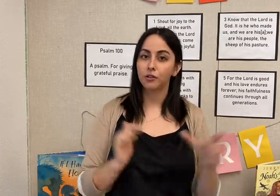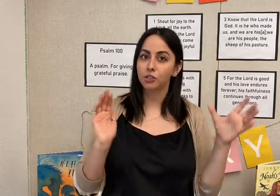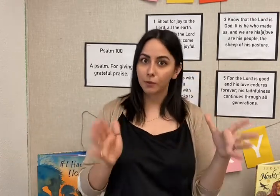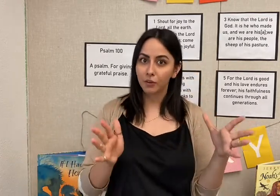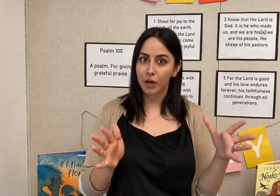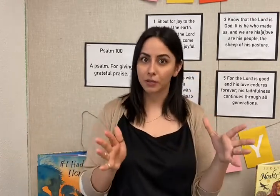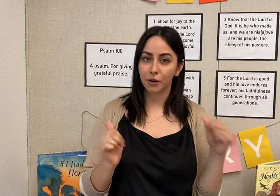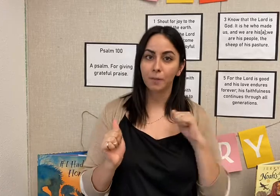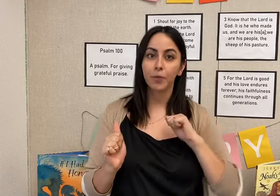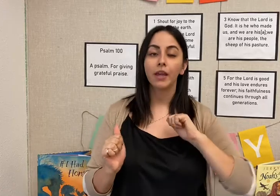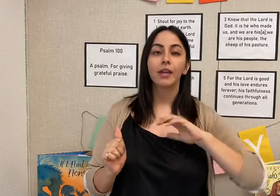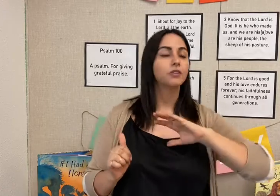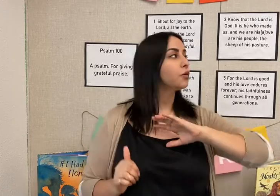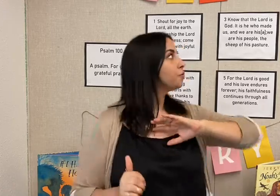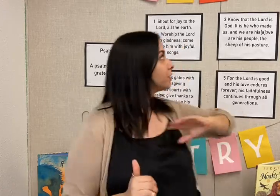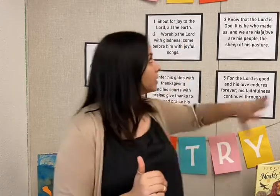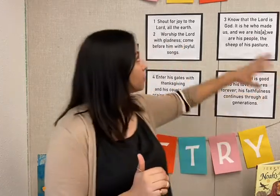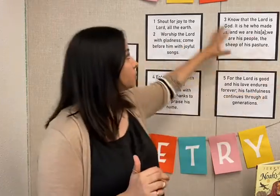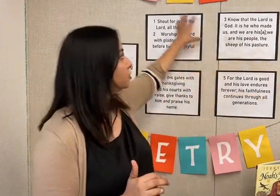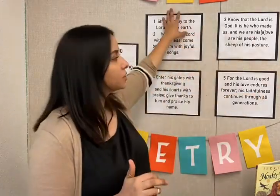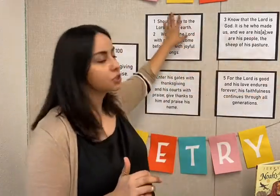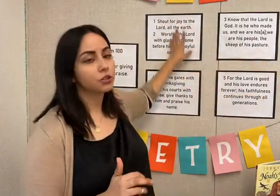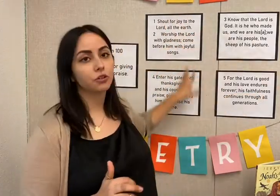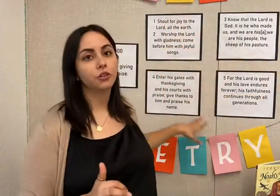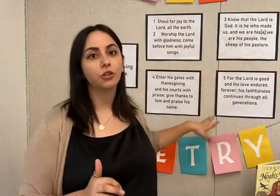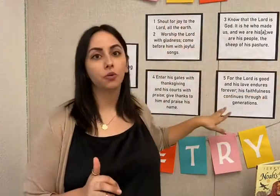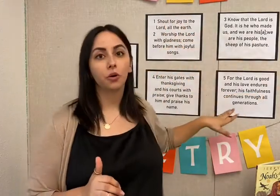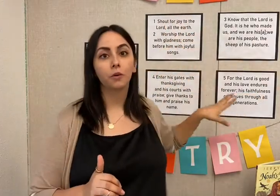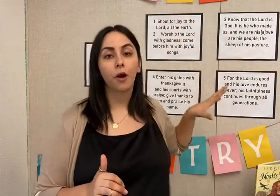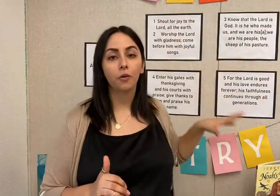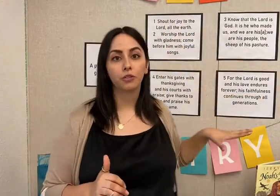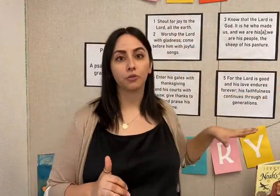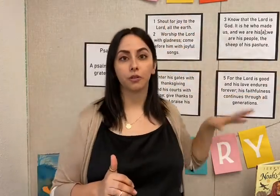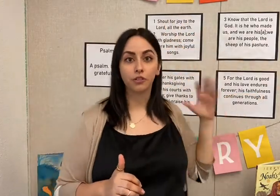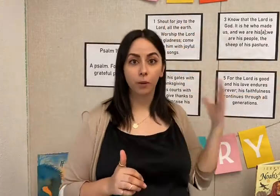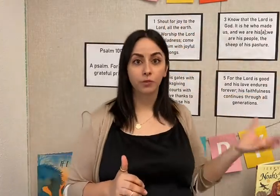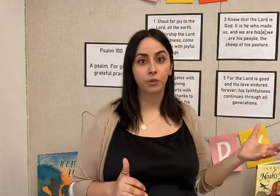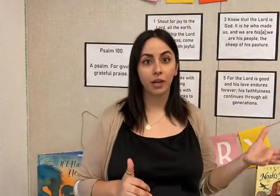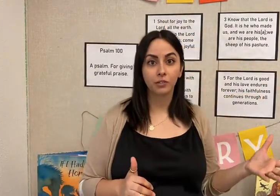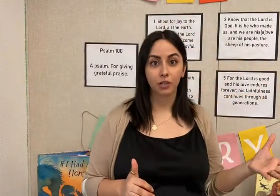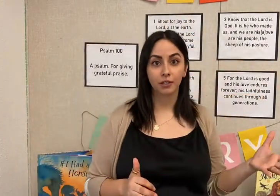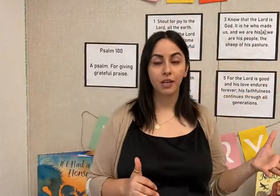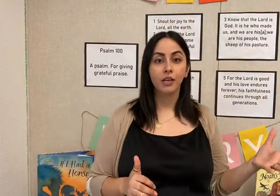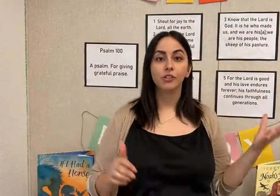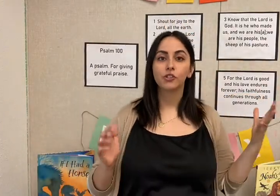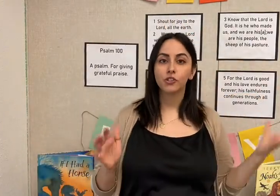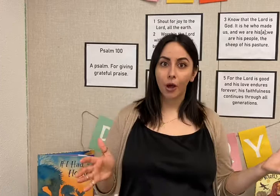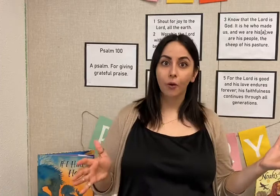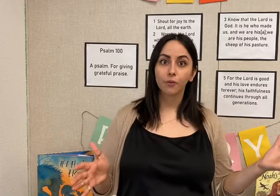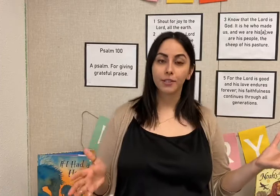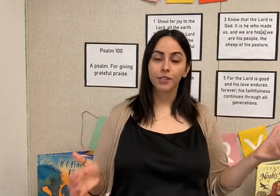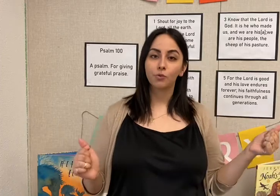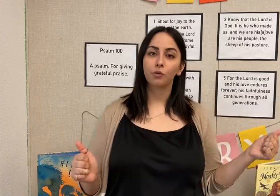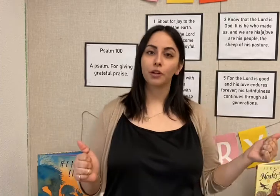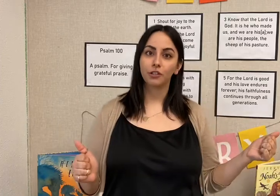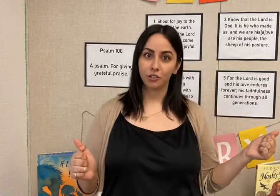some of you guys are, is I really want you guys to learn your poetry, Psalms 100. So this is what we're going to do.